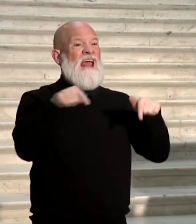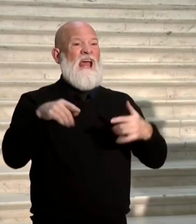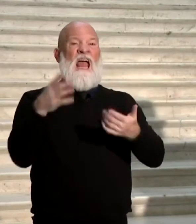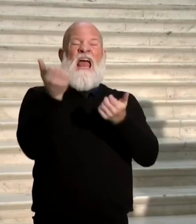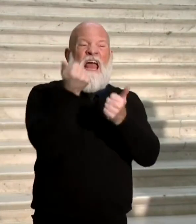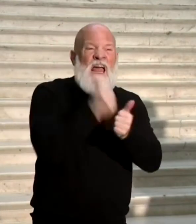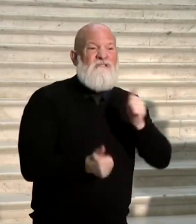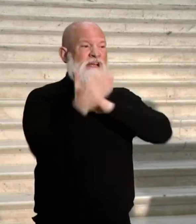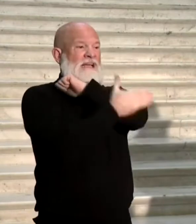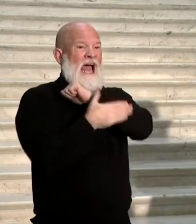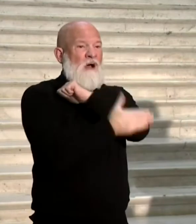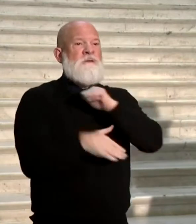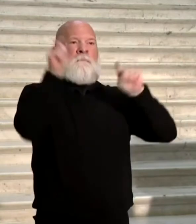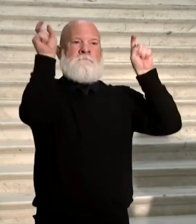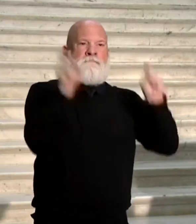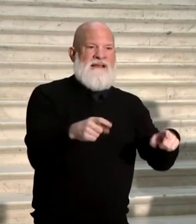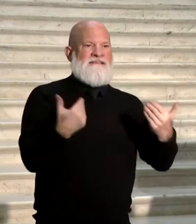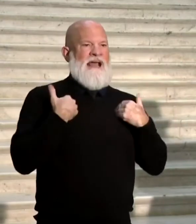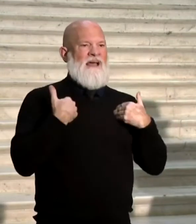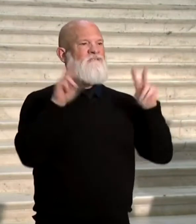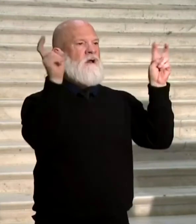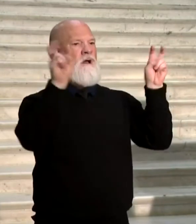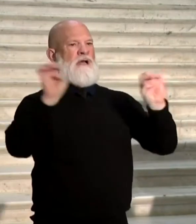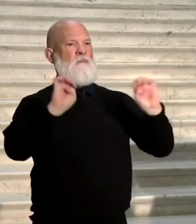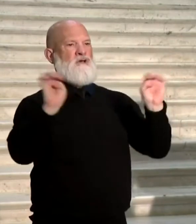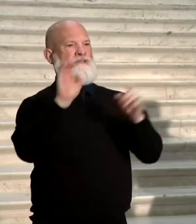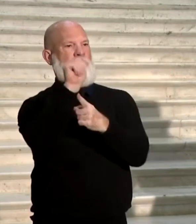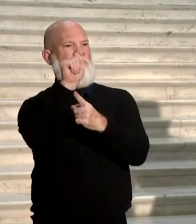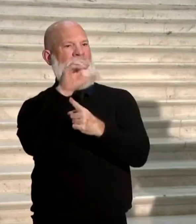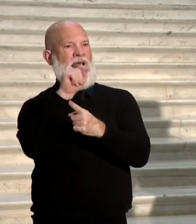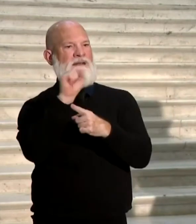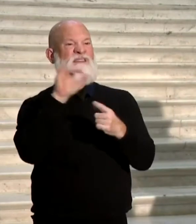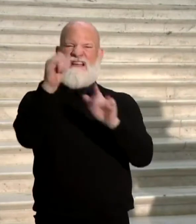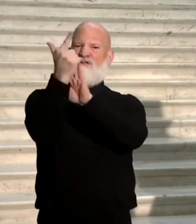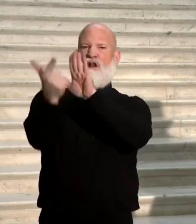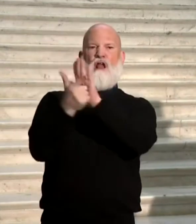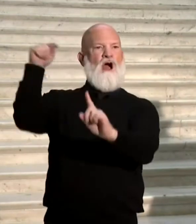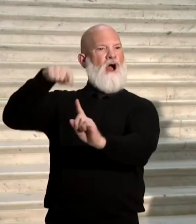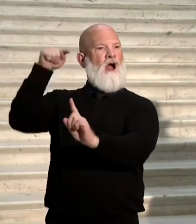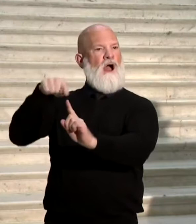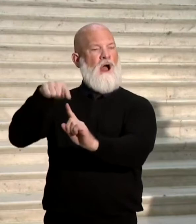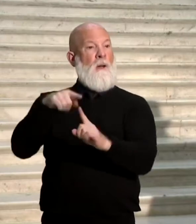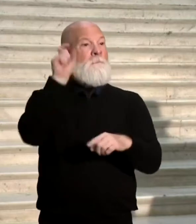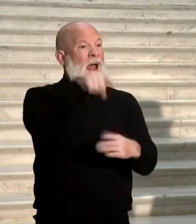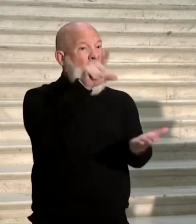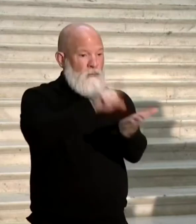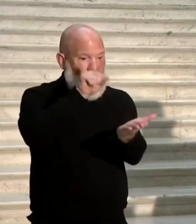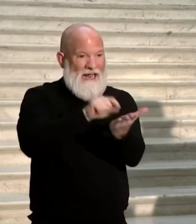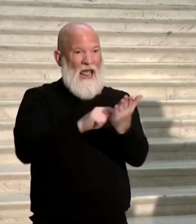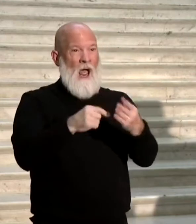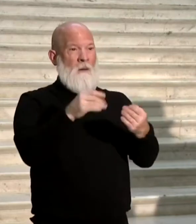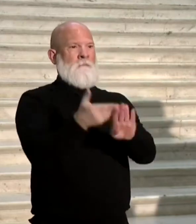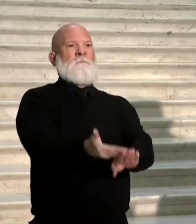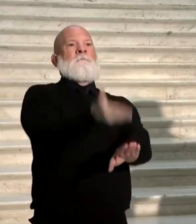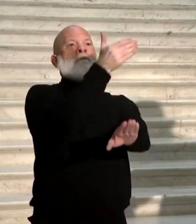Board rule says you have to have 10% of the available ones for each polling location, and they have to be printed for that polling location, for the ballot style,